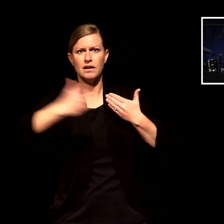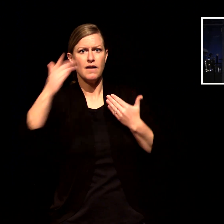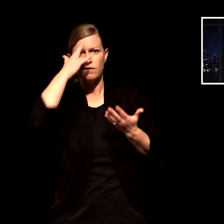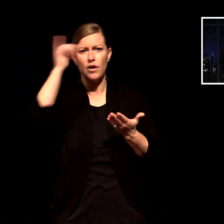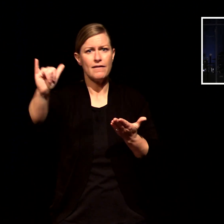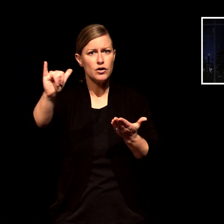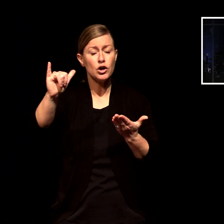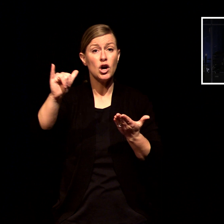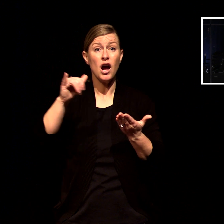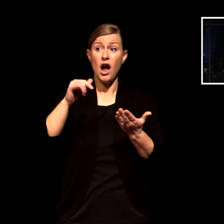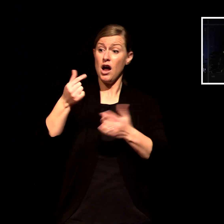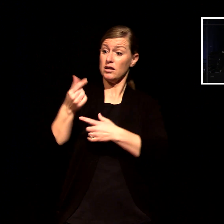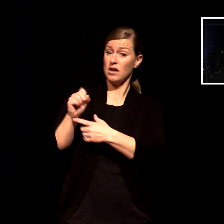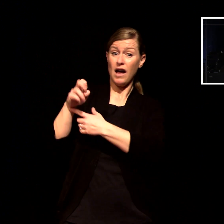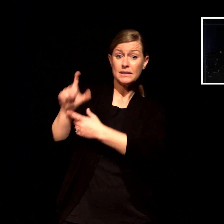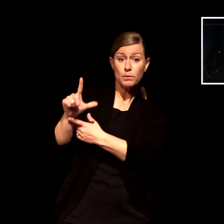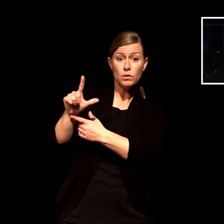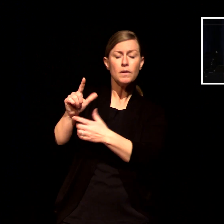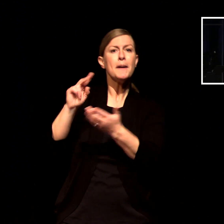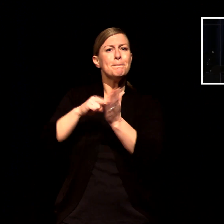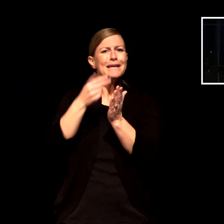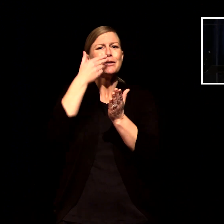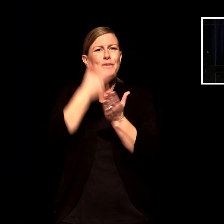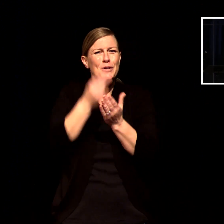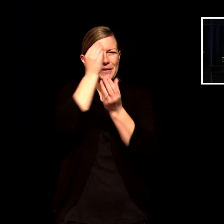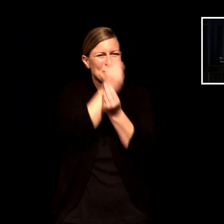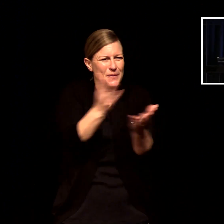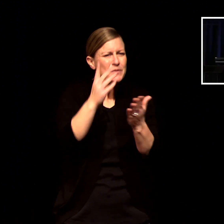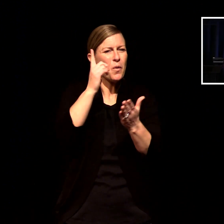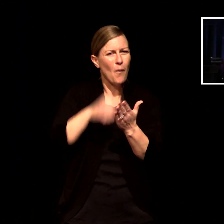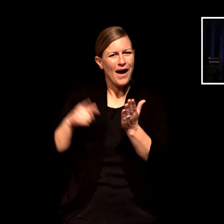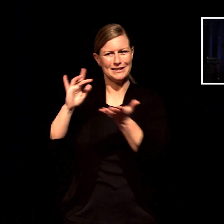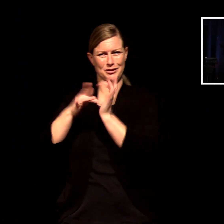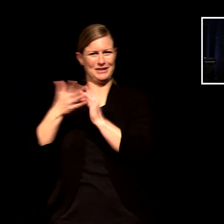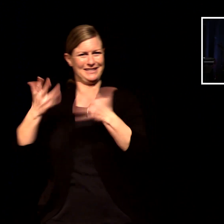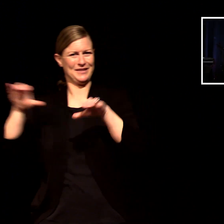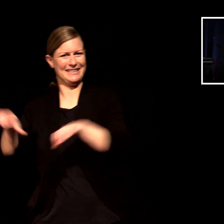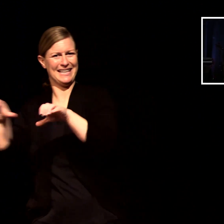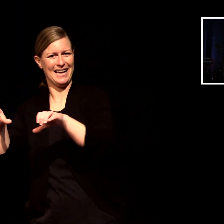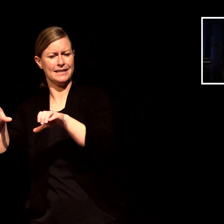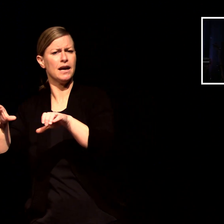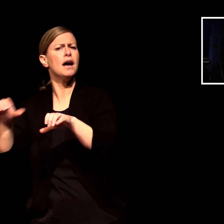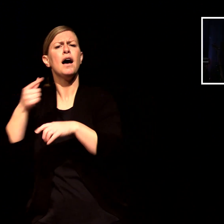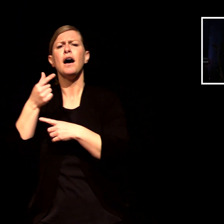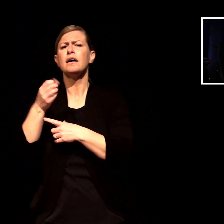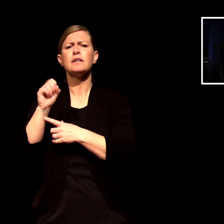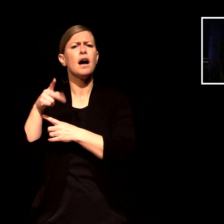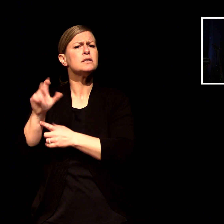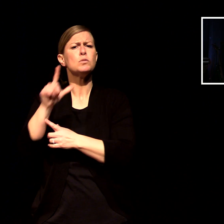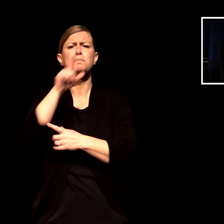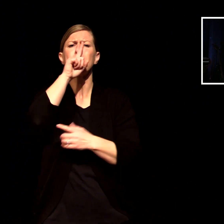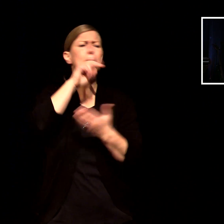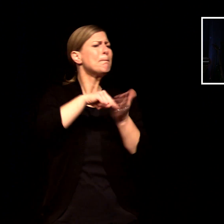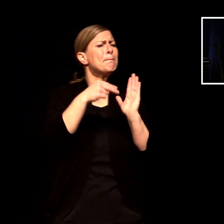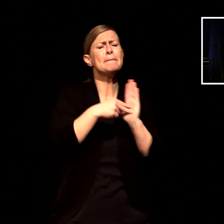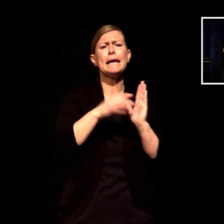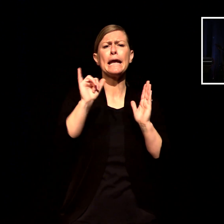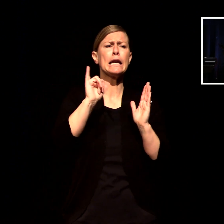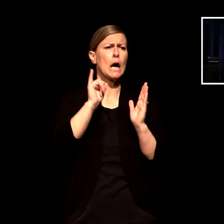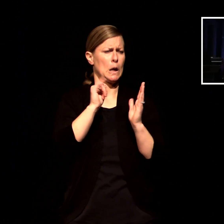suffer under the weight of performance what jesus has done for us is way more important than anything we could ever do for him